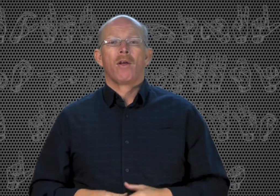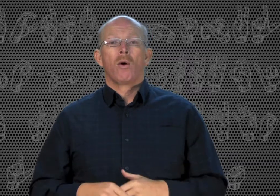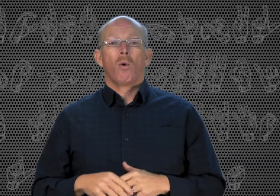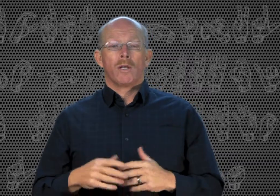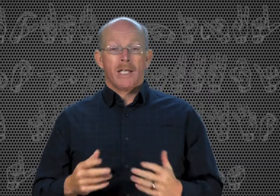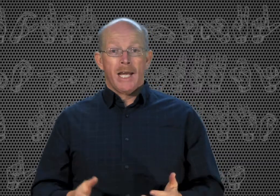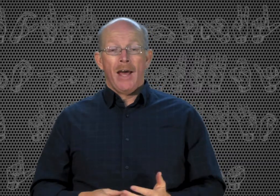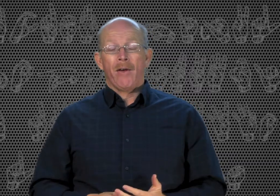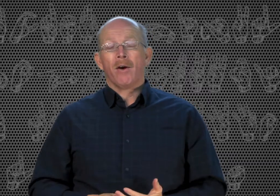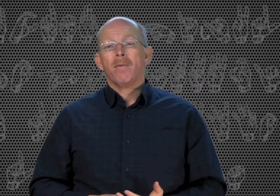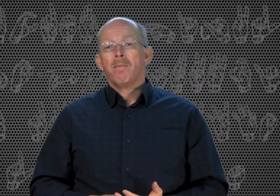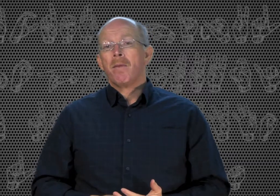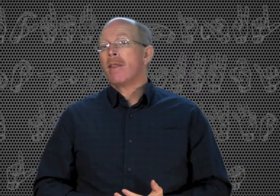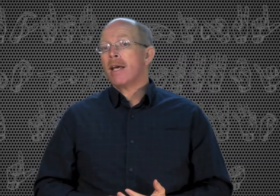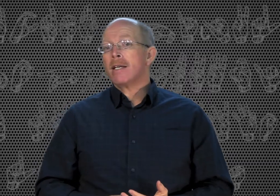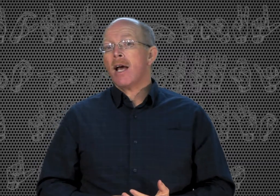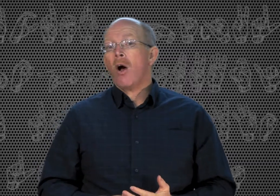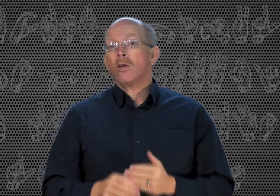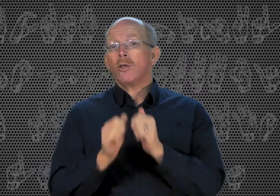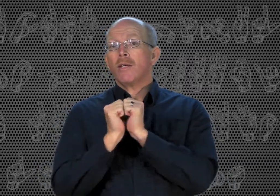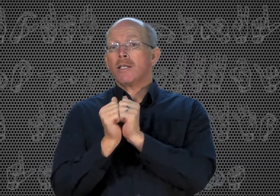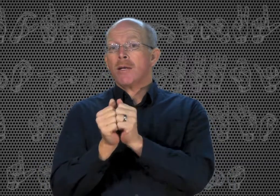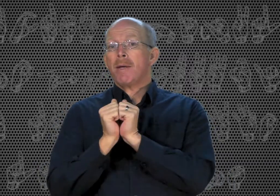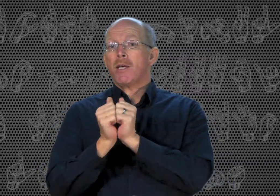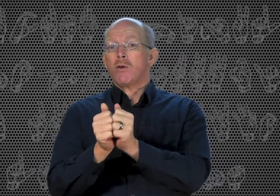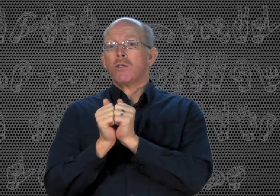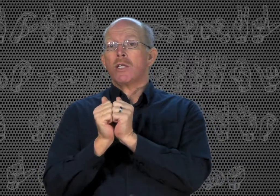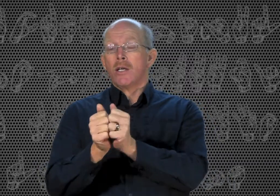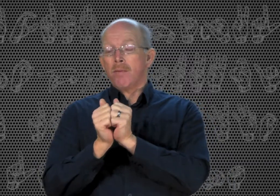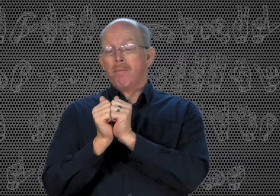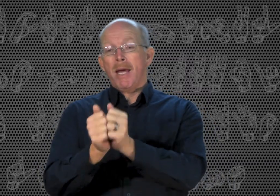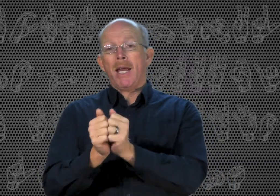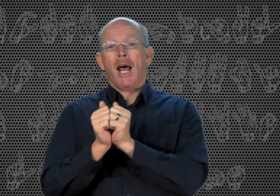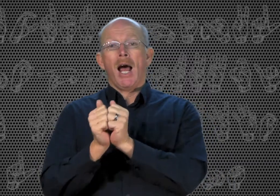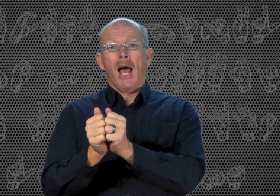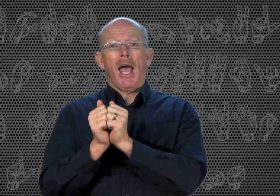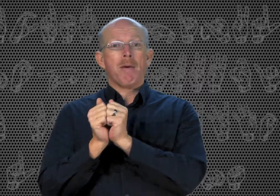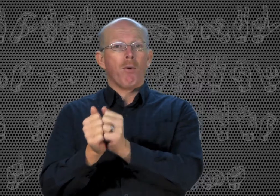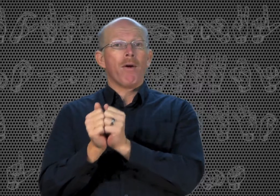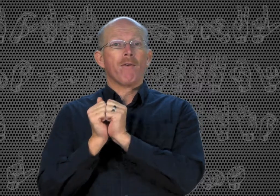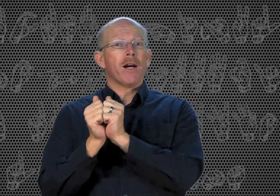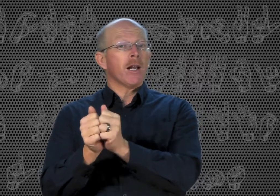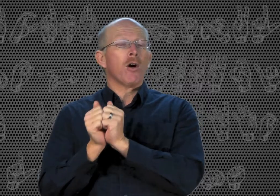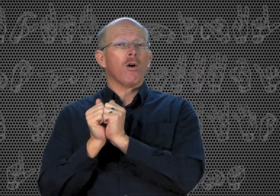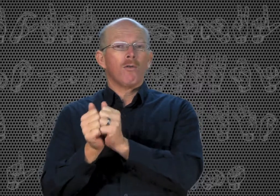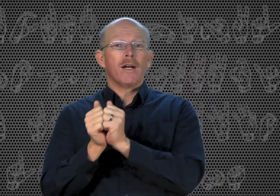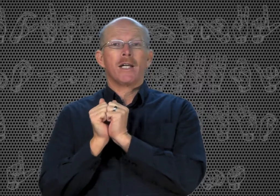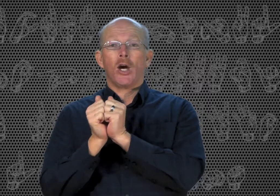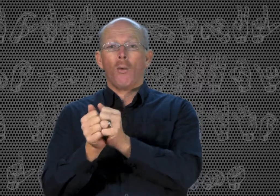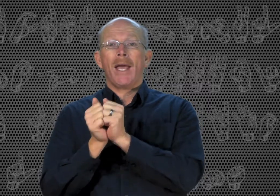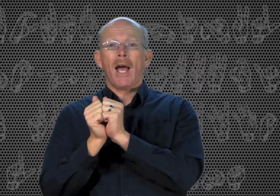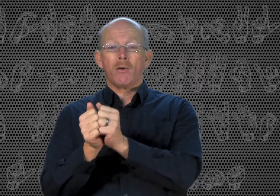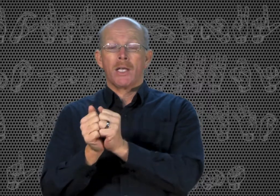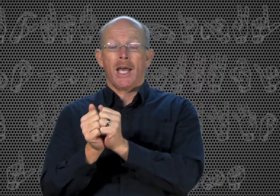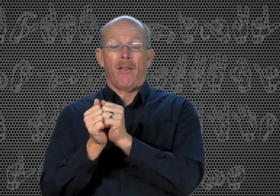or together. Then also this can be used to mean a boyfriend and girlfriend going out together.